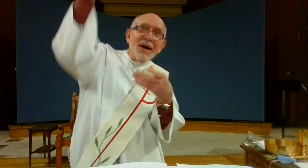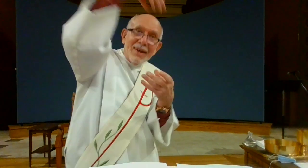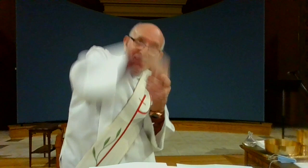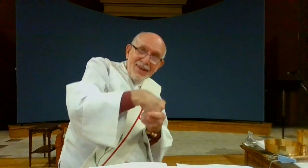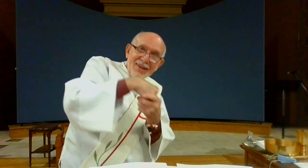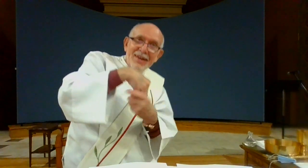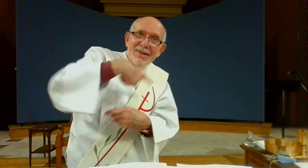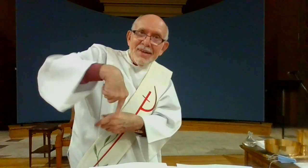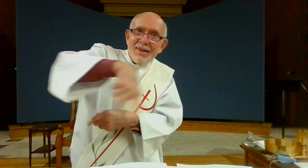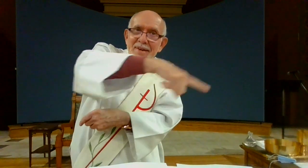god in him